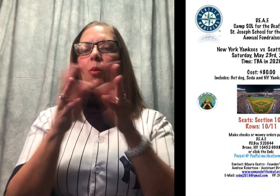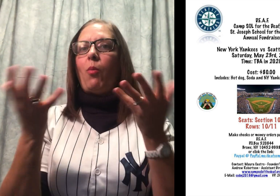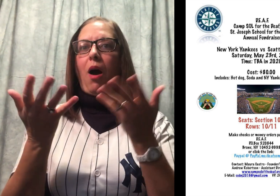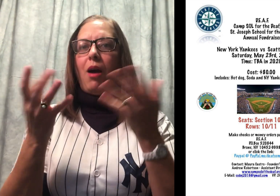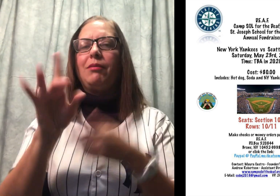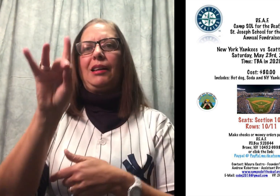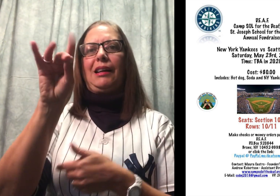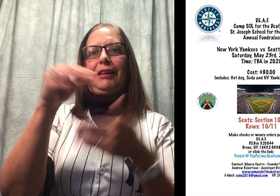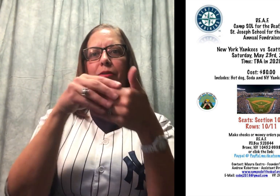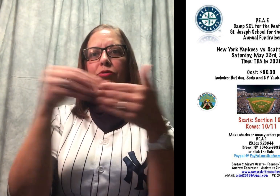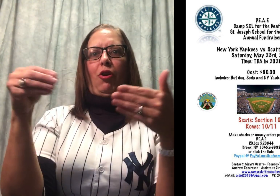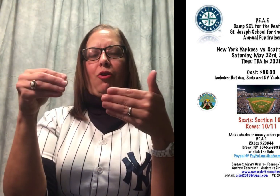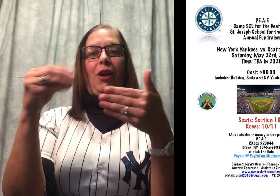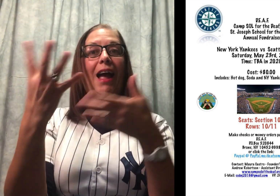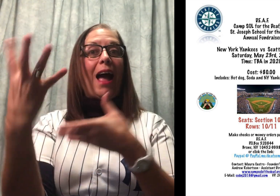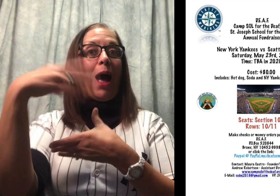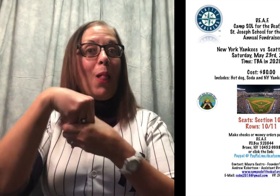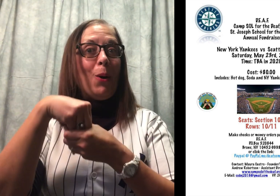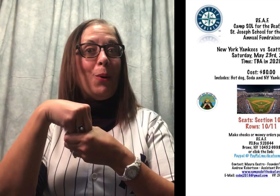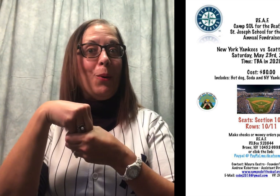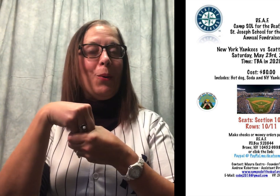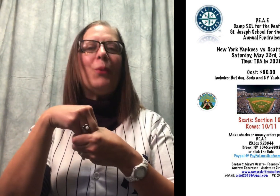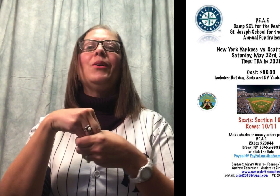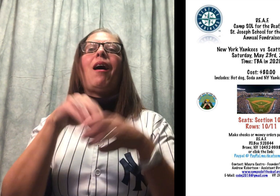I'll see you in the next video. Hello.